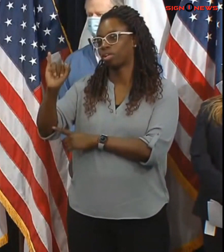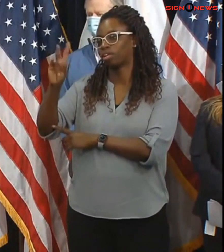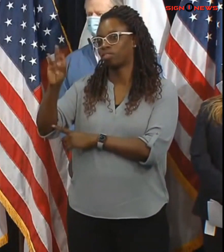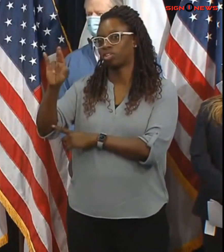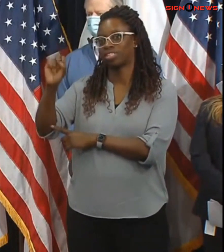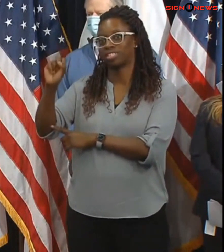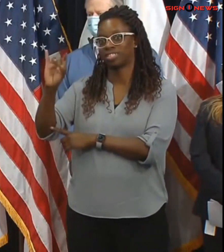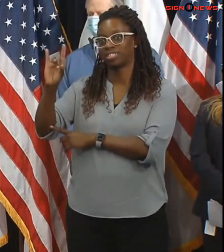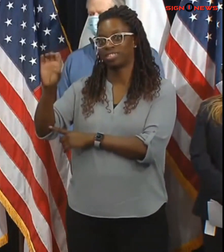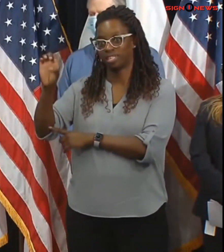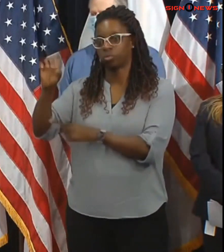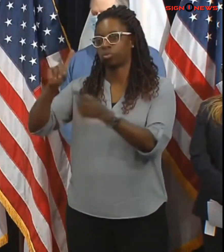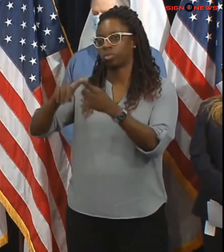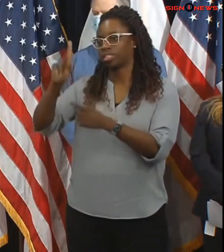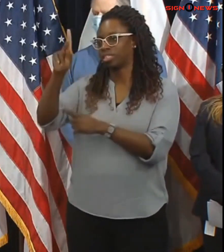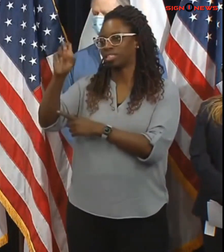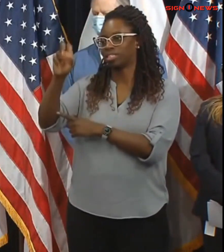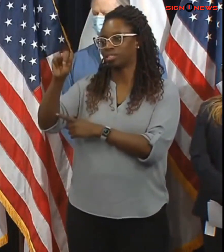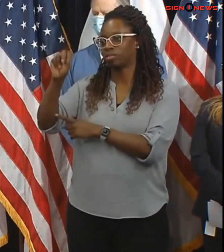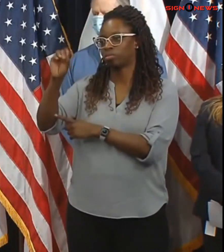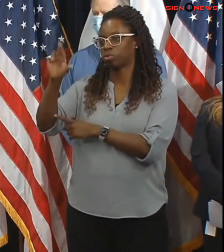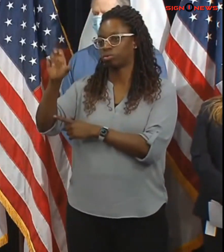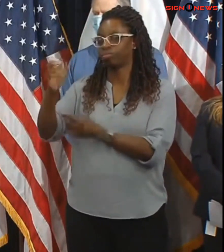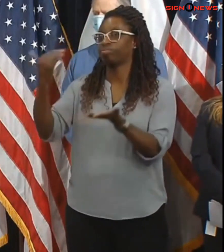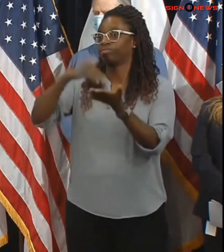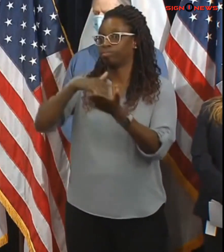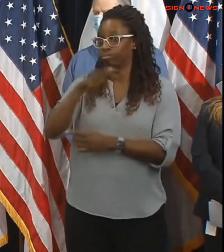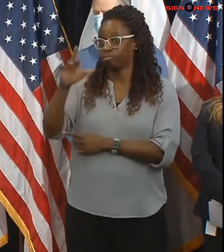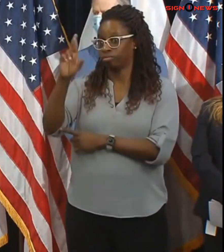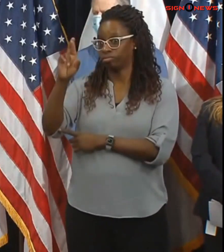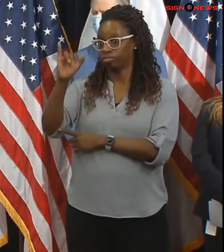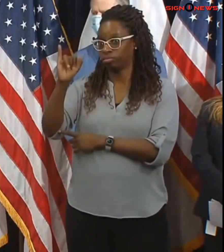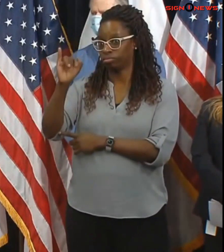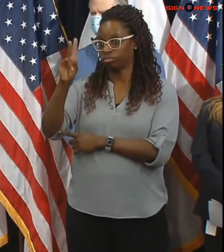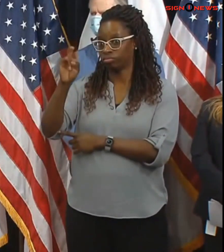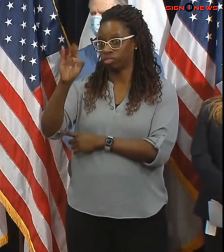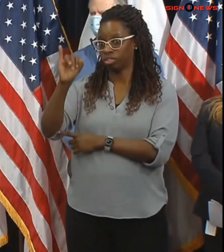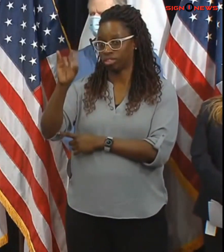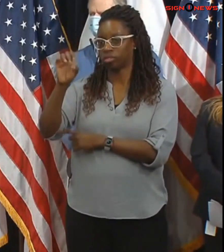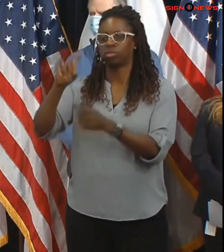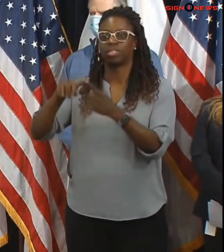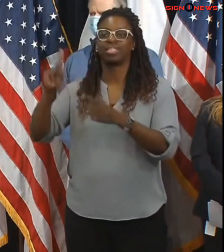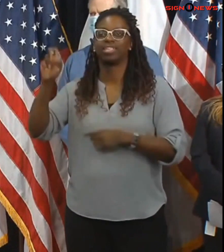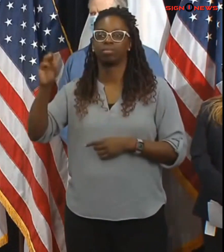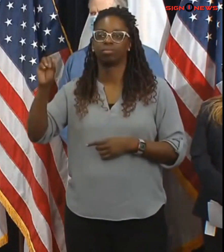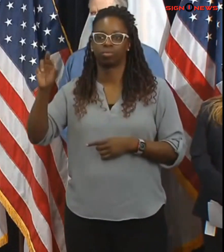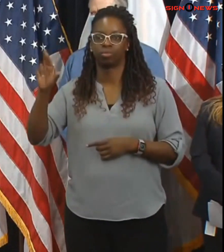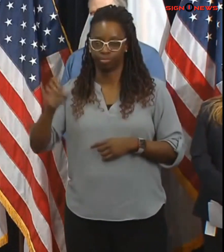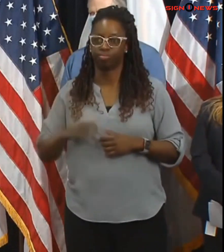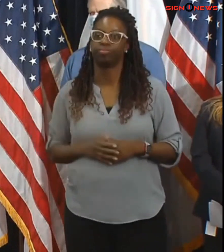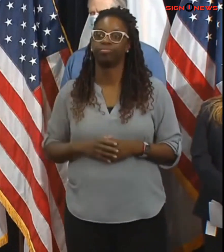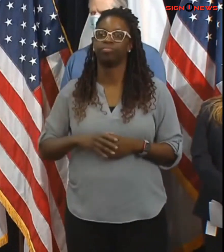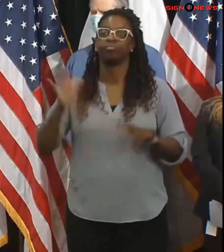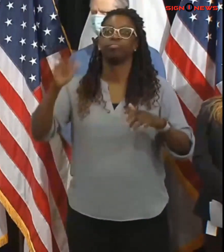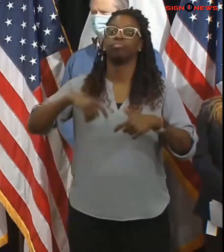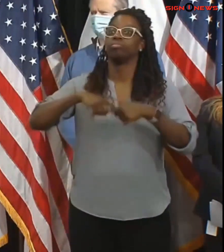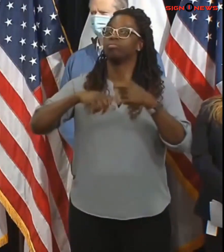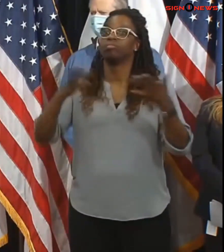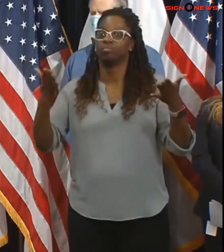and again we will replace it with bus service we're also going to suspend uh the uh commuter